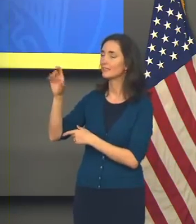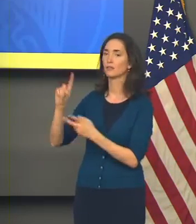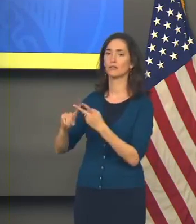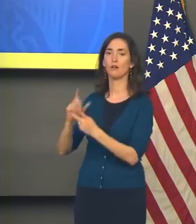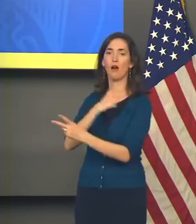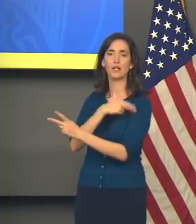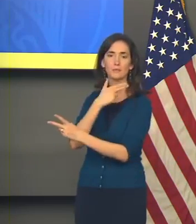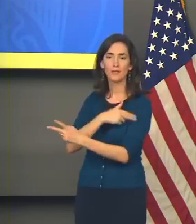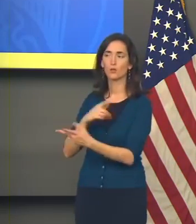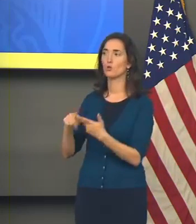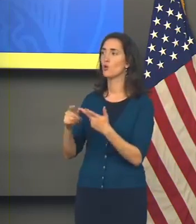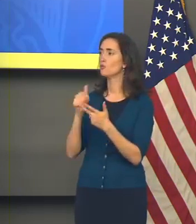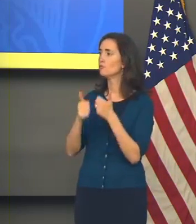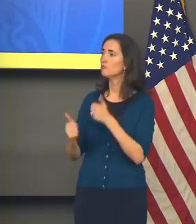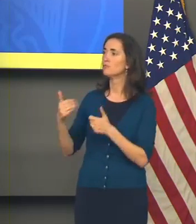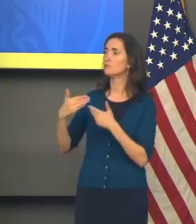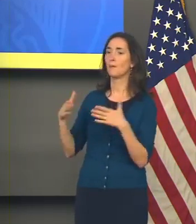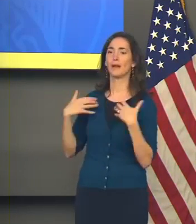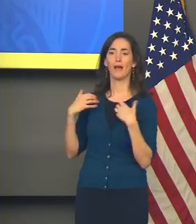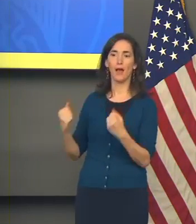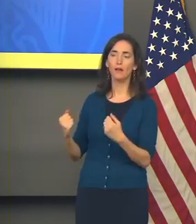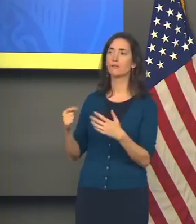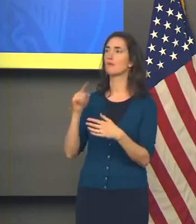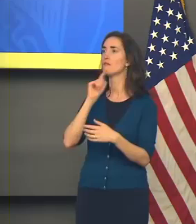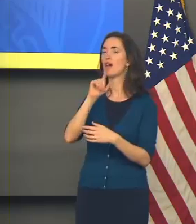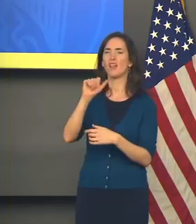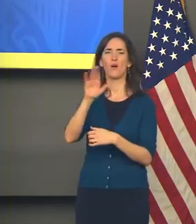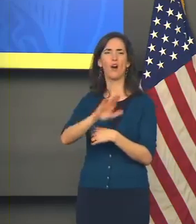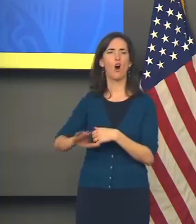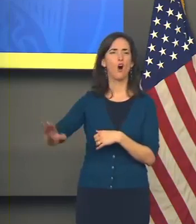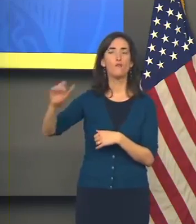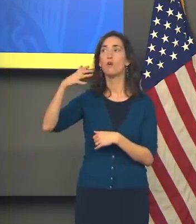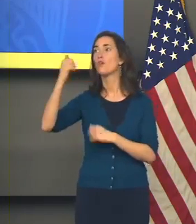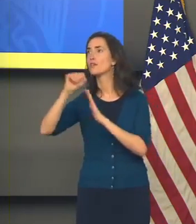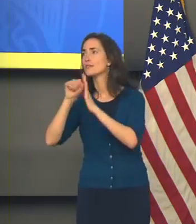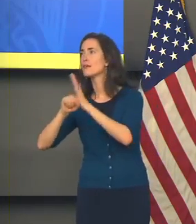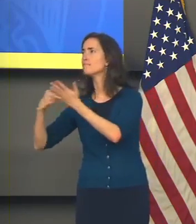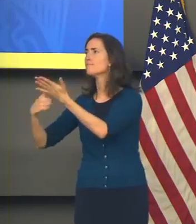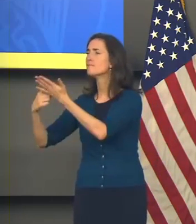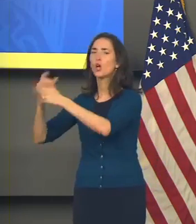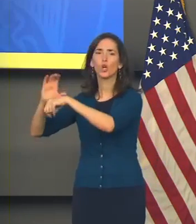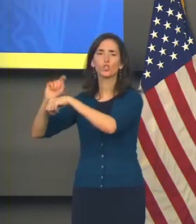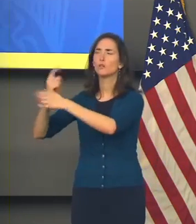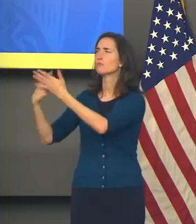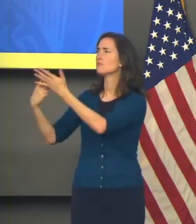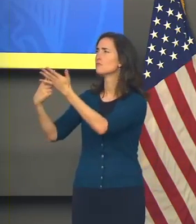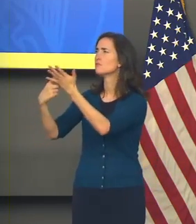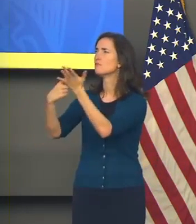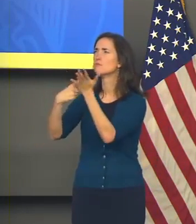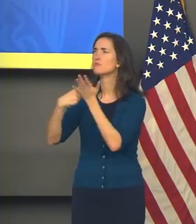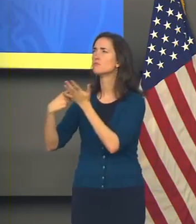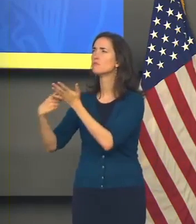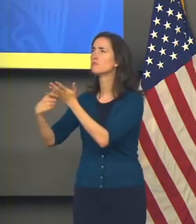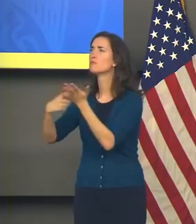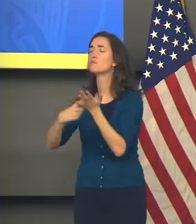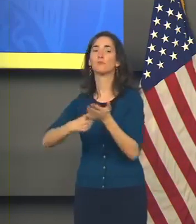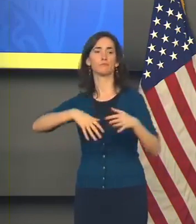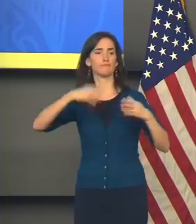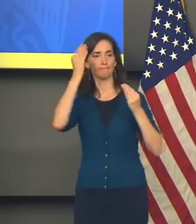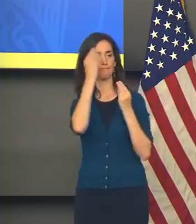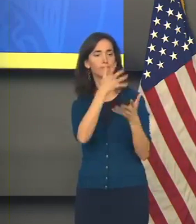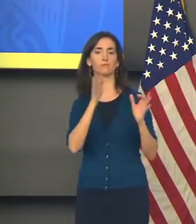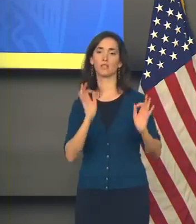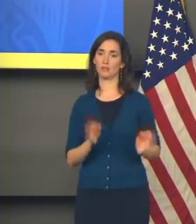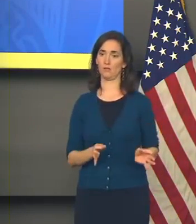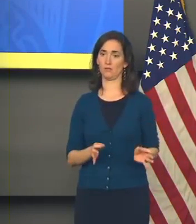hospitals and and others across the state of Louisiana and outside the state. And and when we do that, we're always going to do